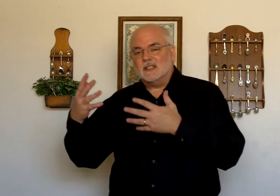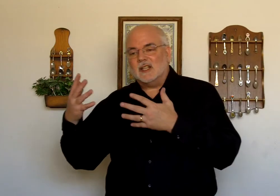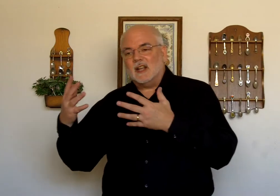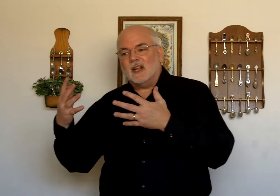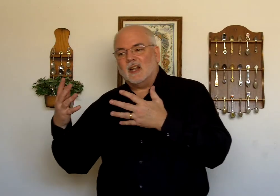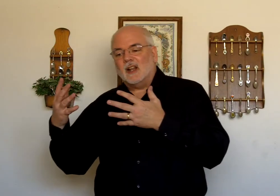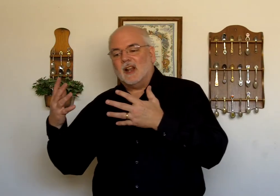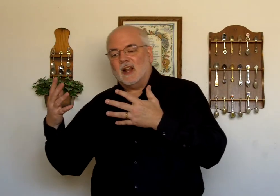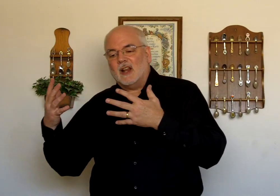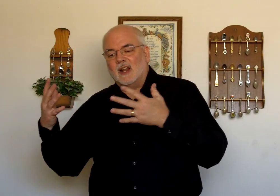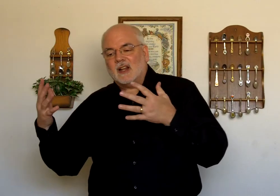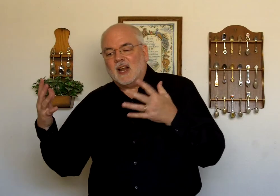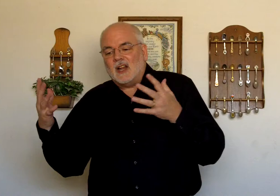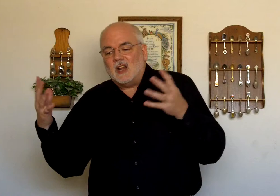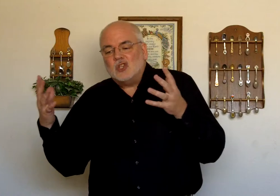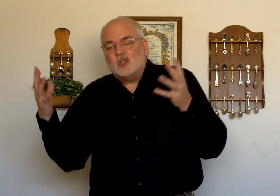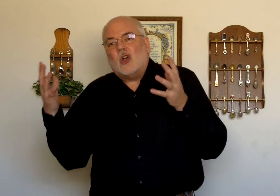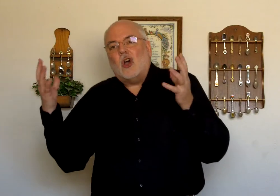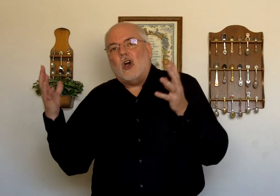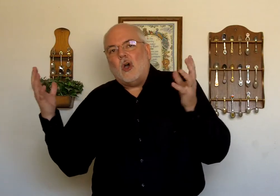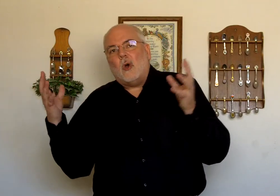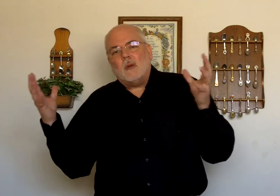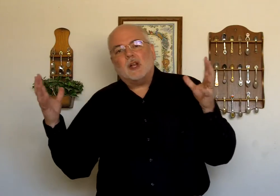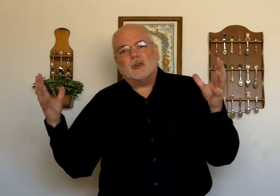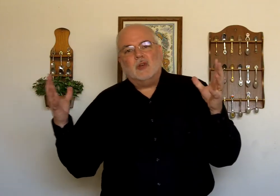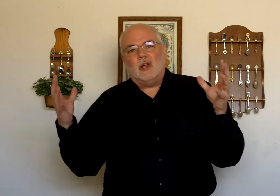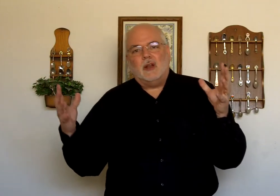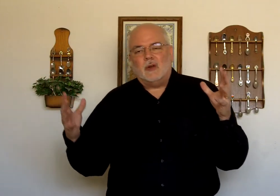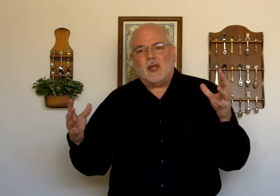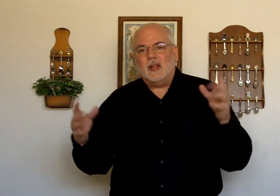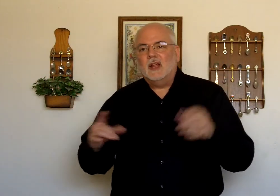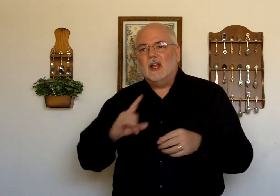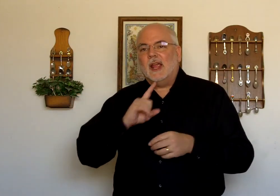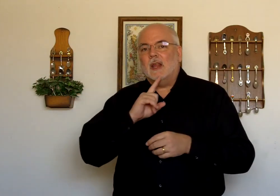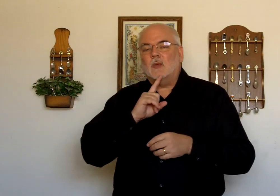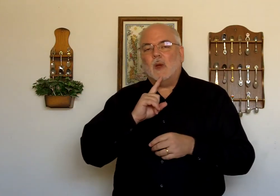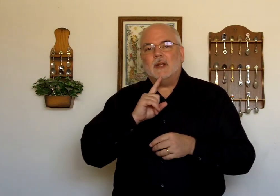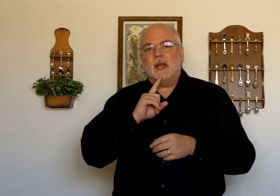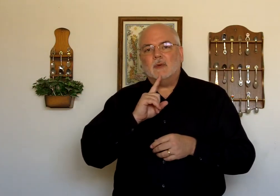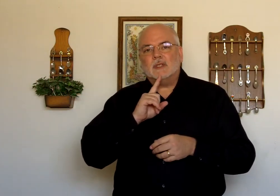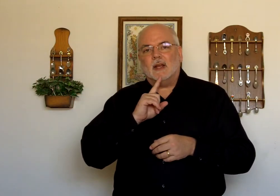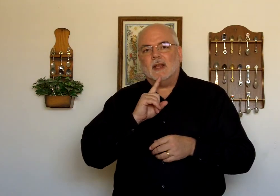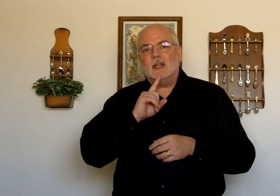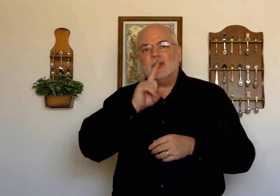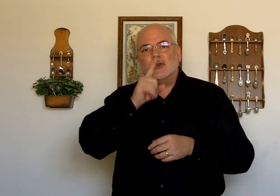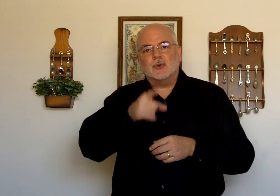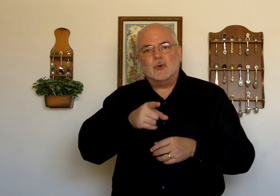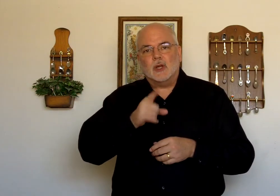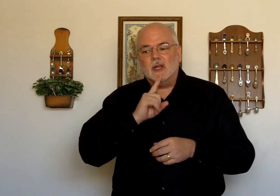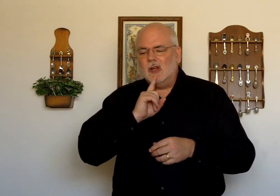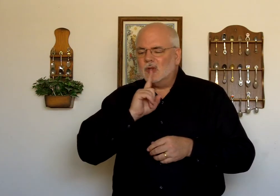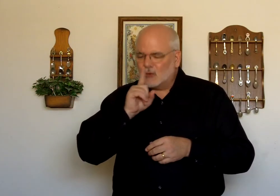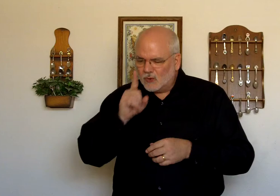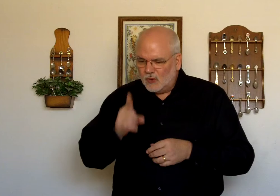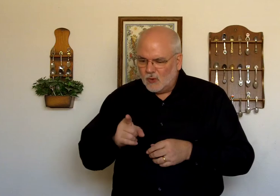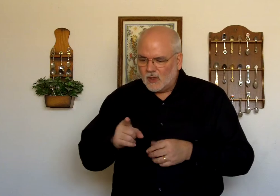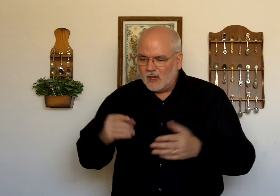so much good. Okay. And the way the deaf would sign that is. It is truly. Truly.